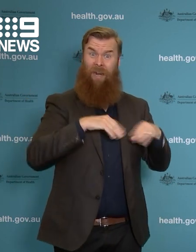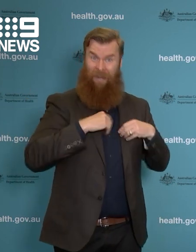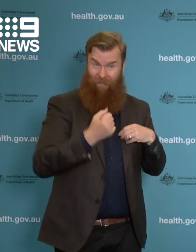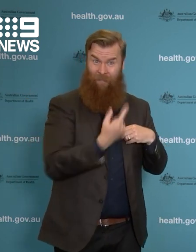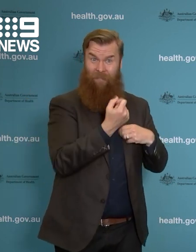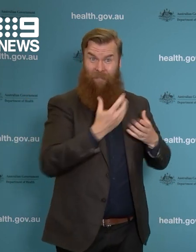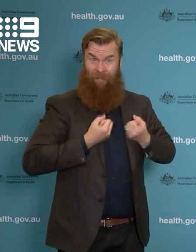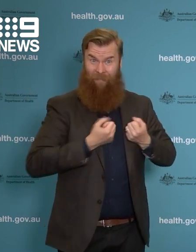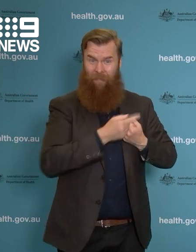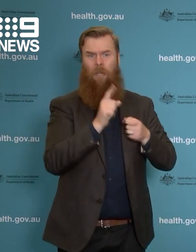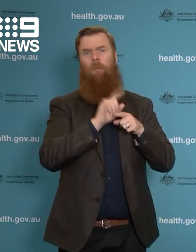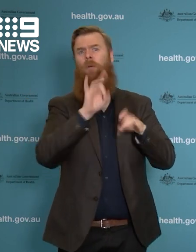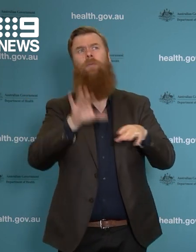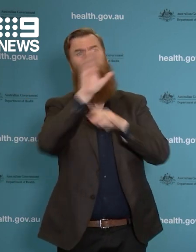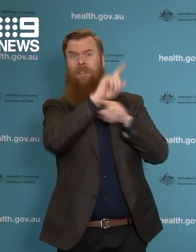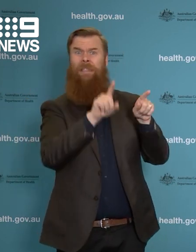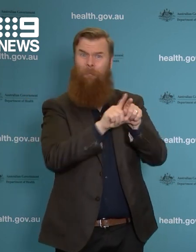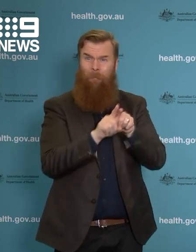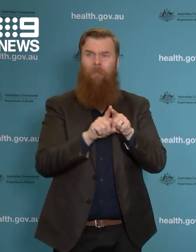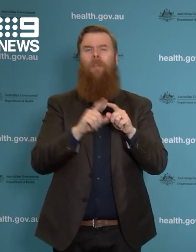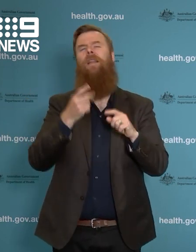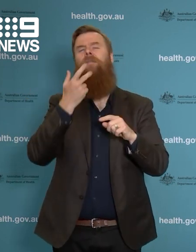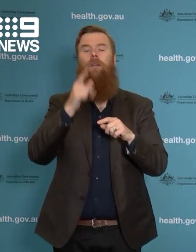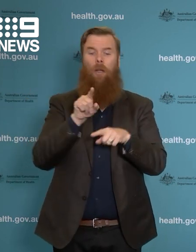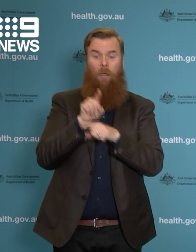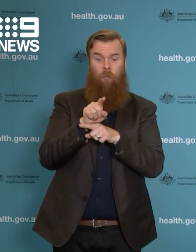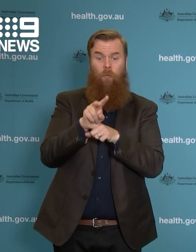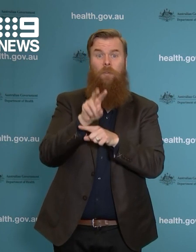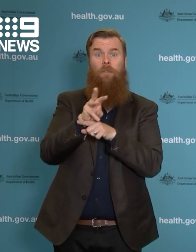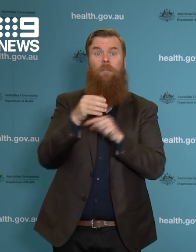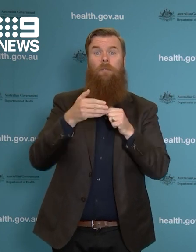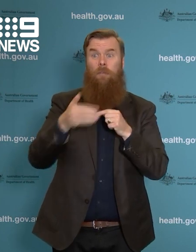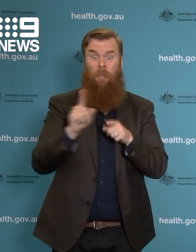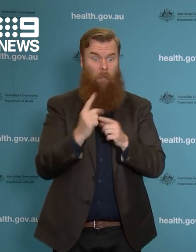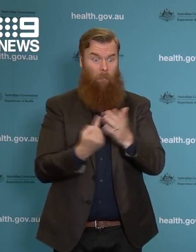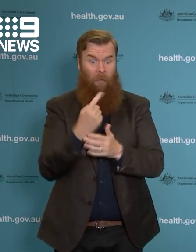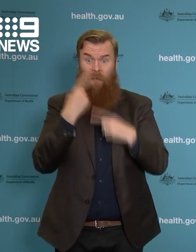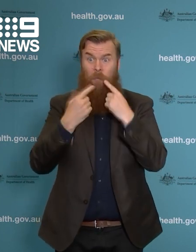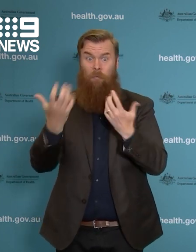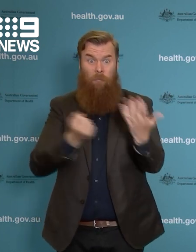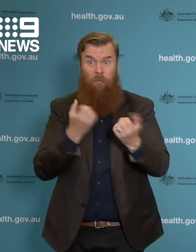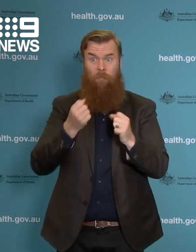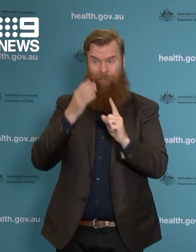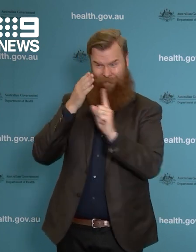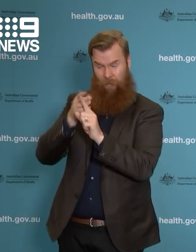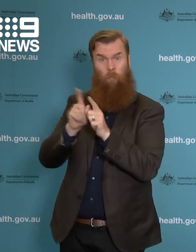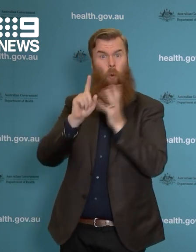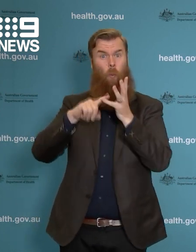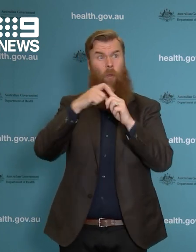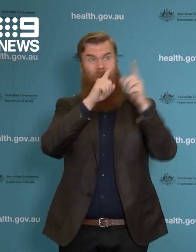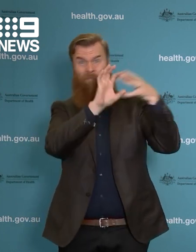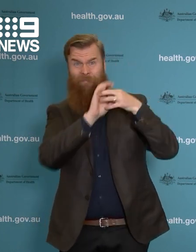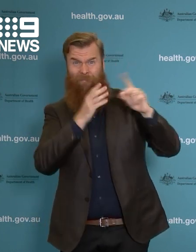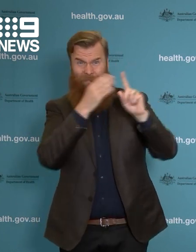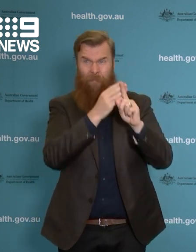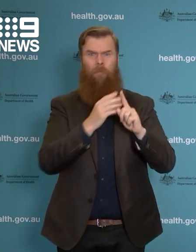we will know in the coming weeks. We're getting information all the time, as I said, particularly from the UK and increasingly from our own experience